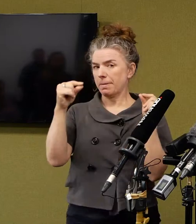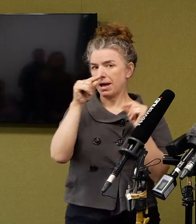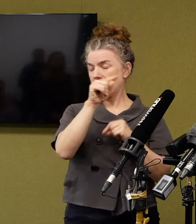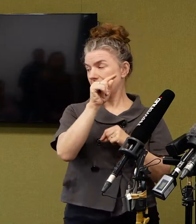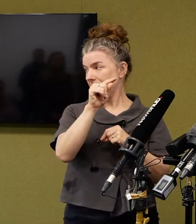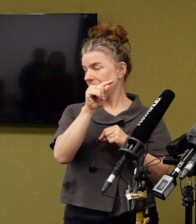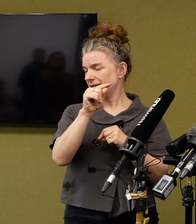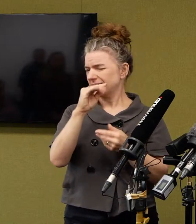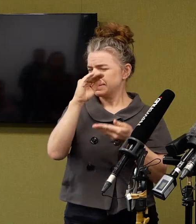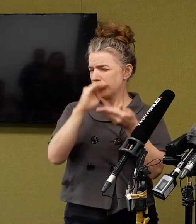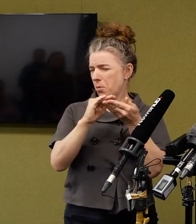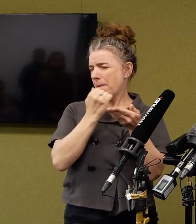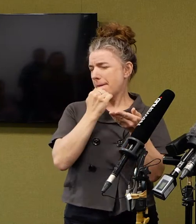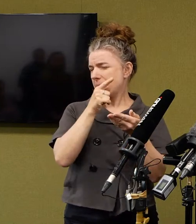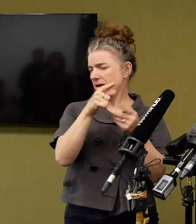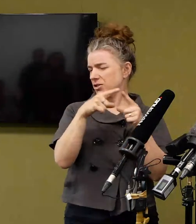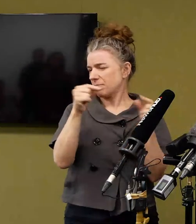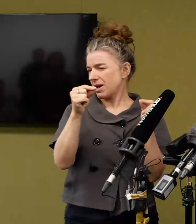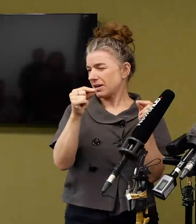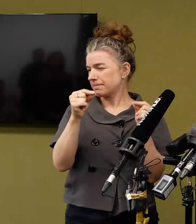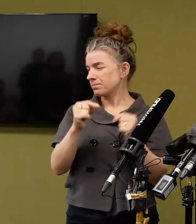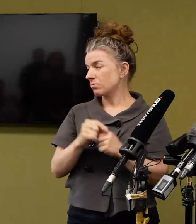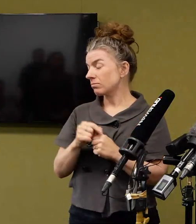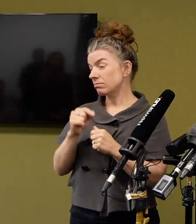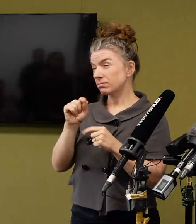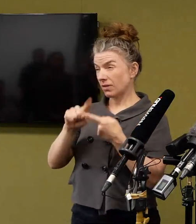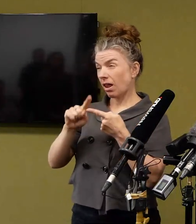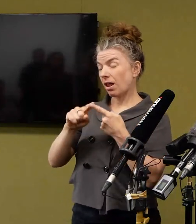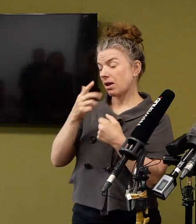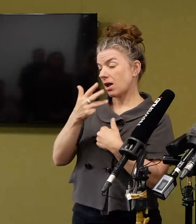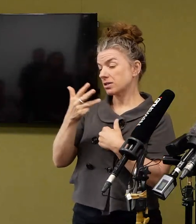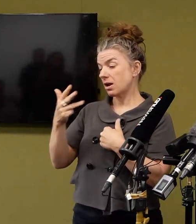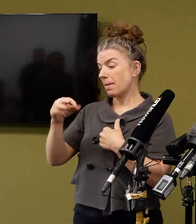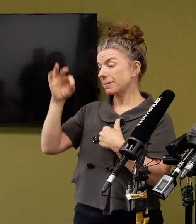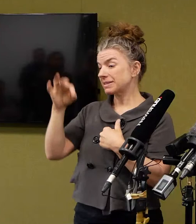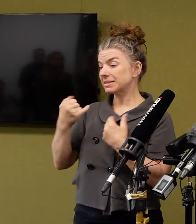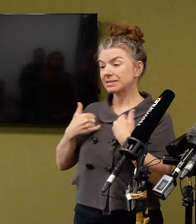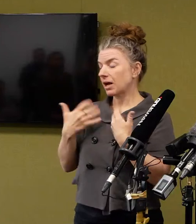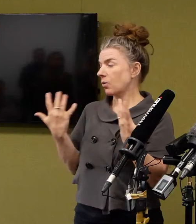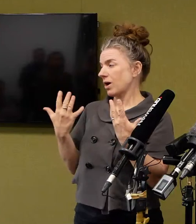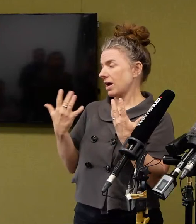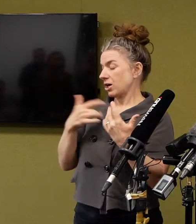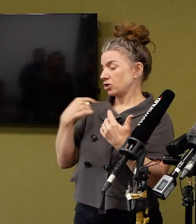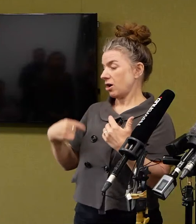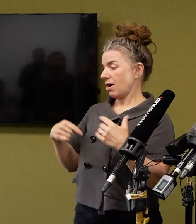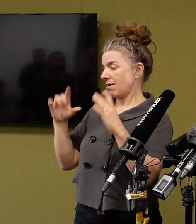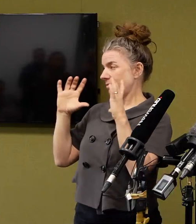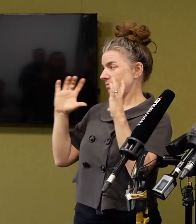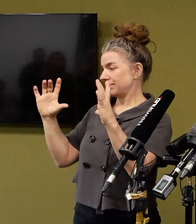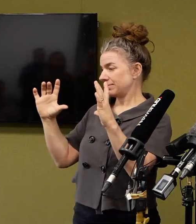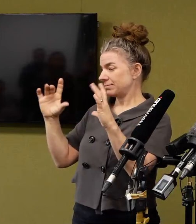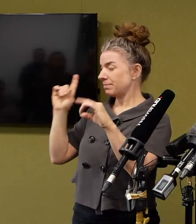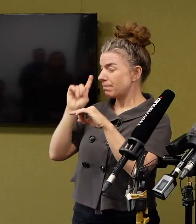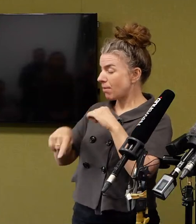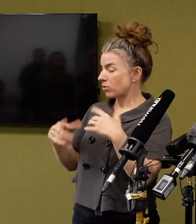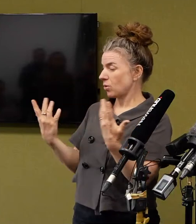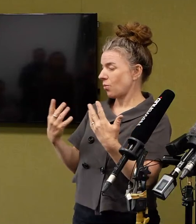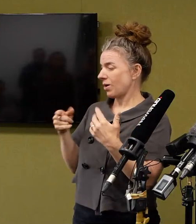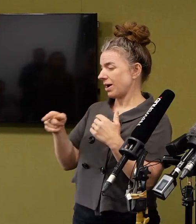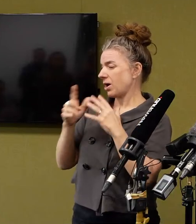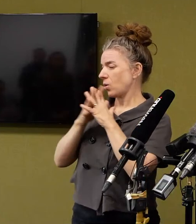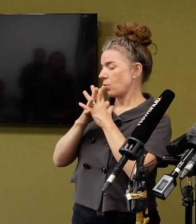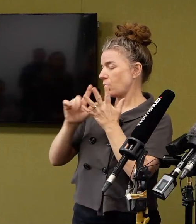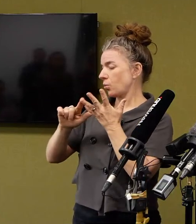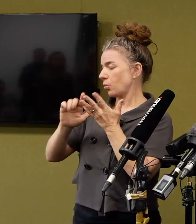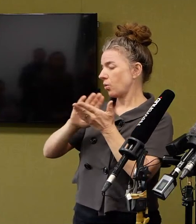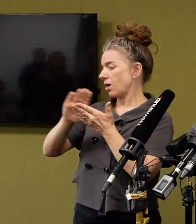relative to China, where still 98% or 99% of the cases are with that epicentre. The large majority of cases are still